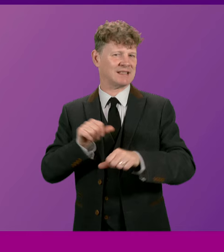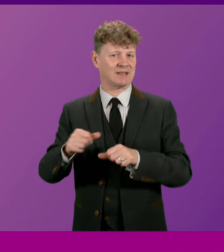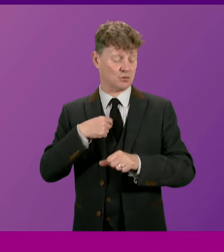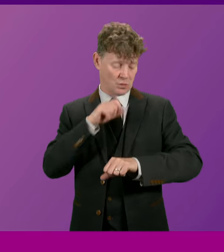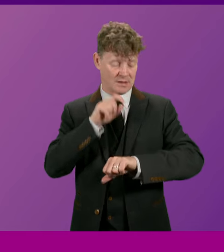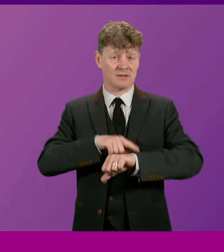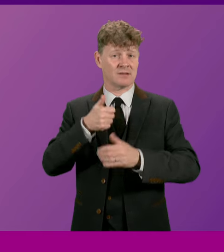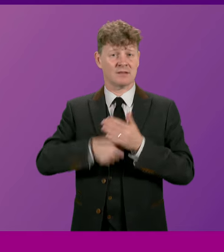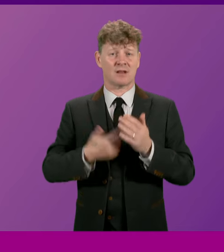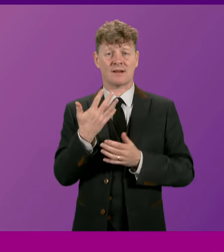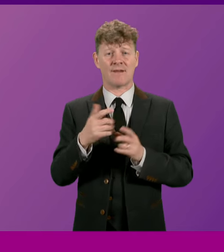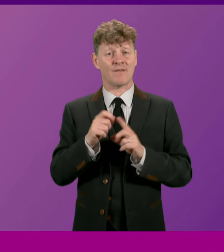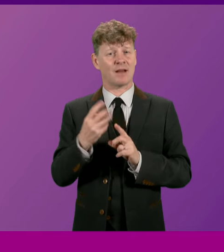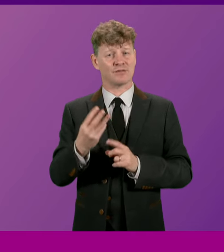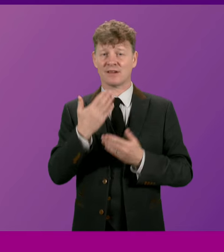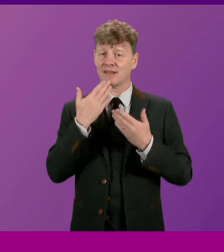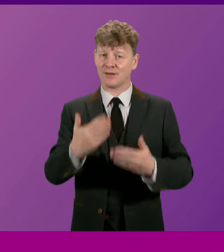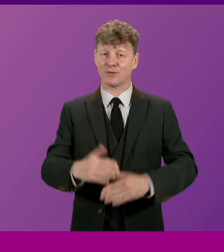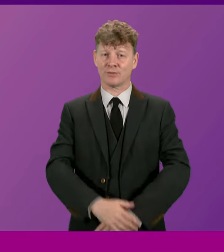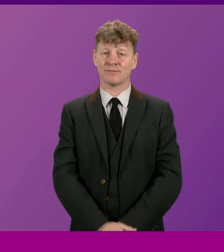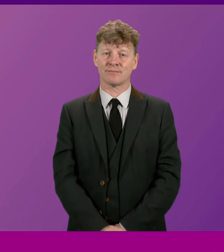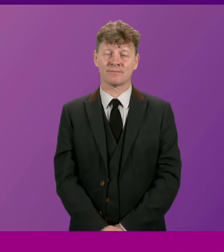resume around five past three. Thank you.